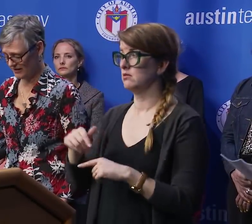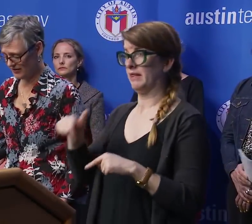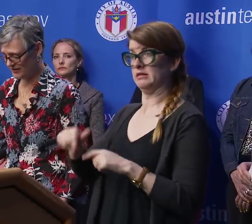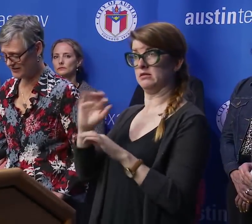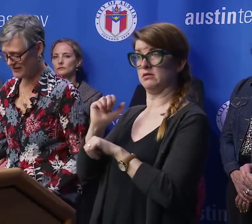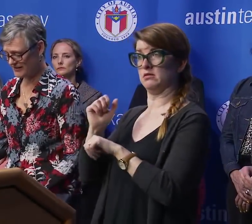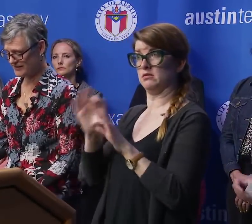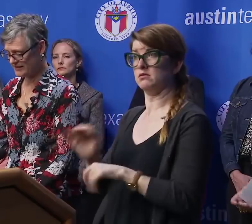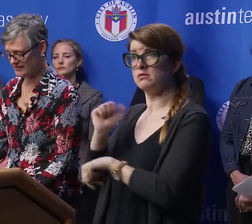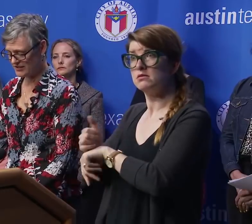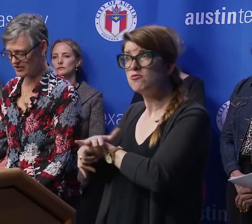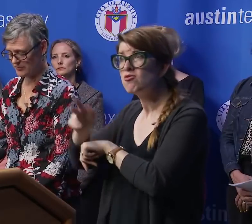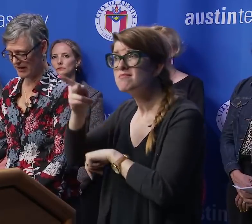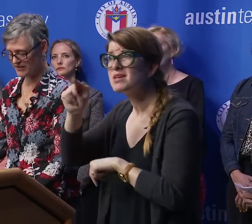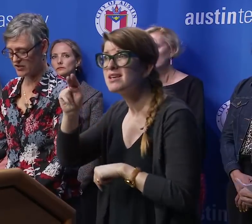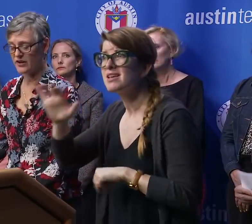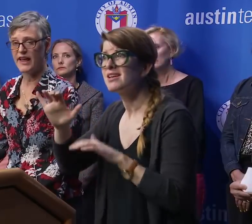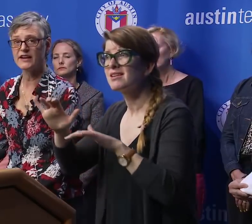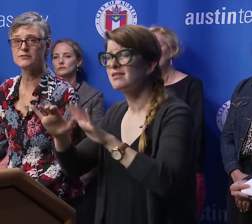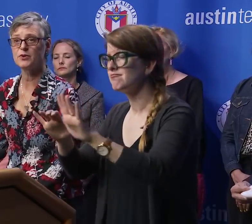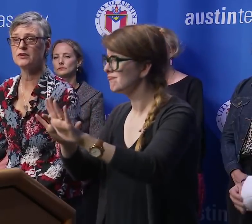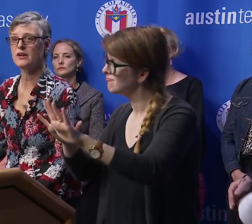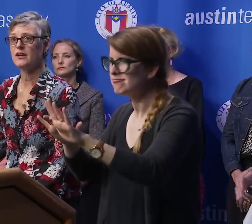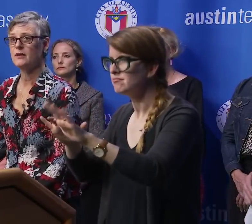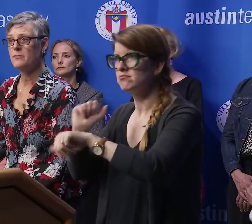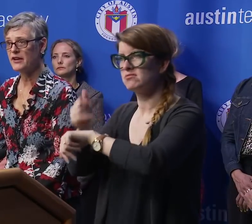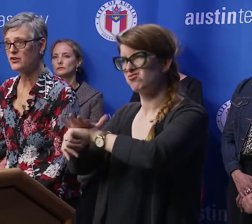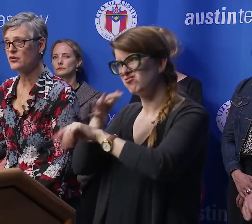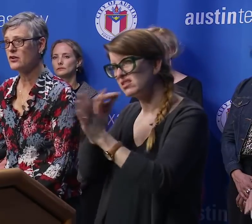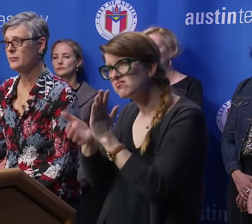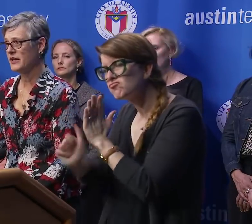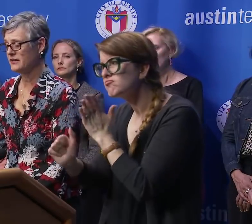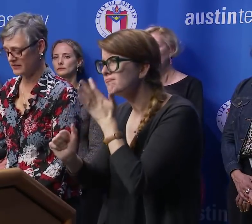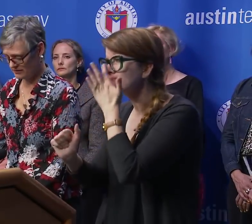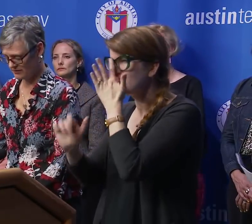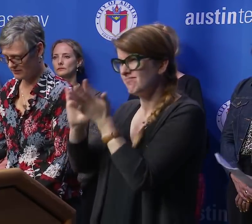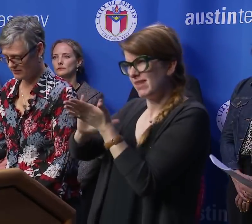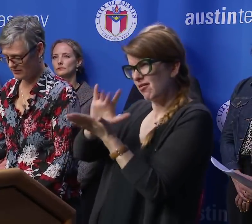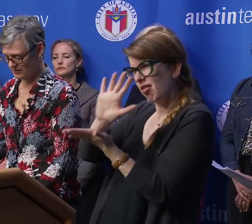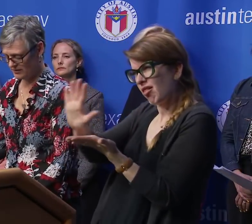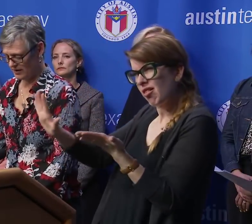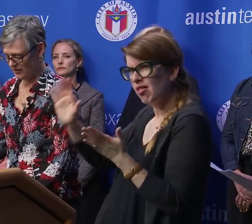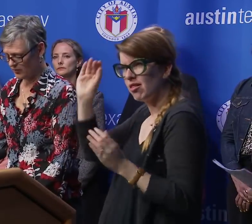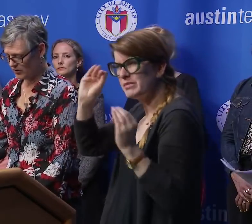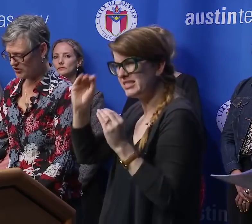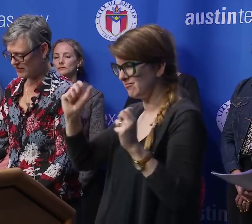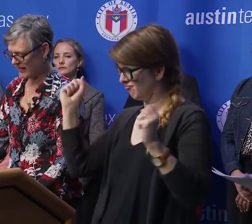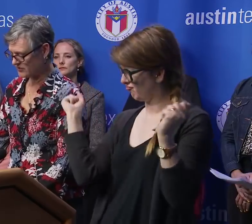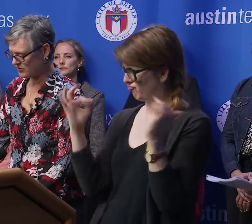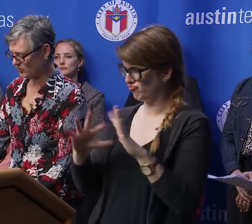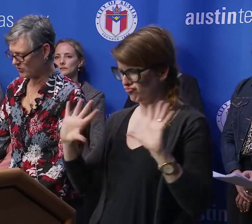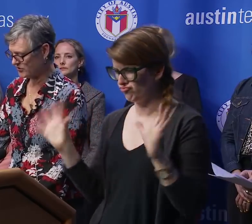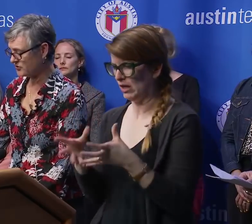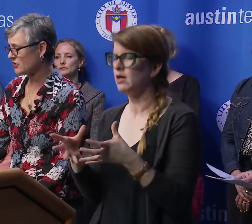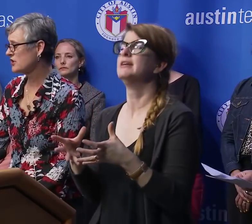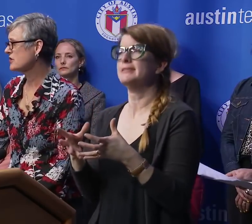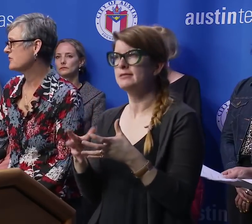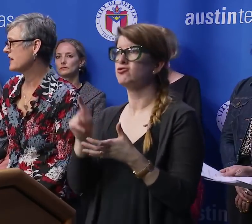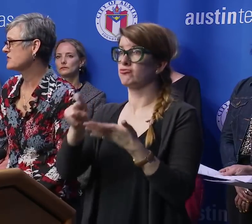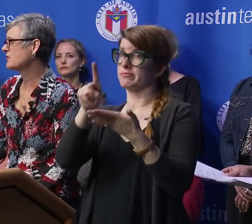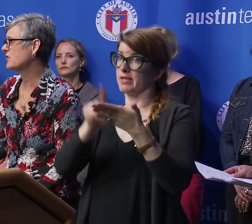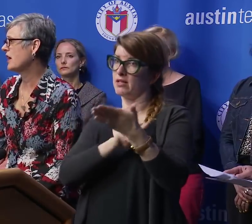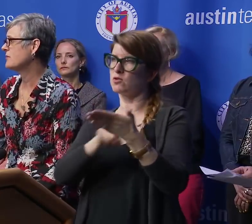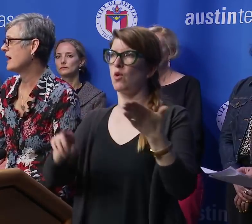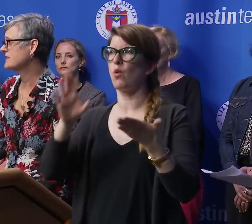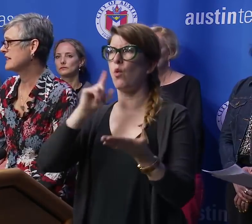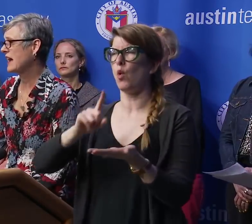This is a decision based on expert medical opinion. That we should cancel or discourage